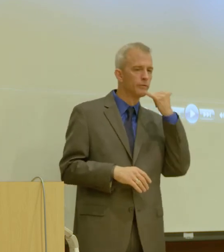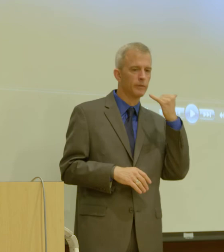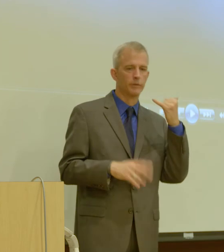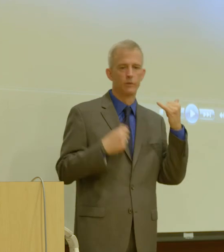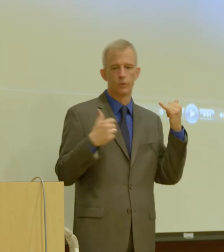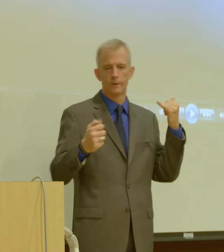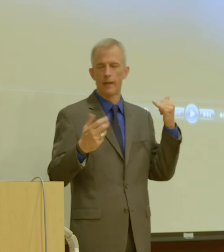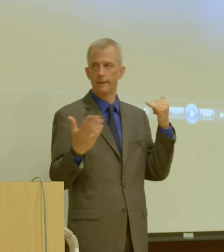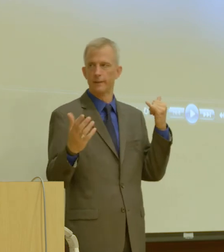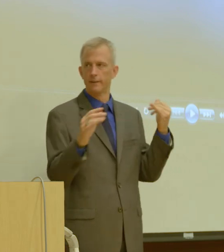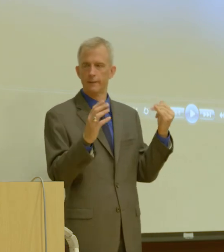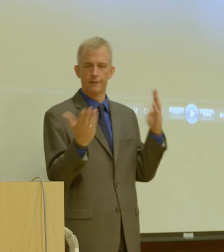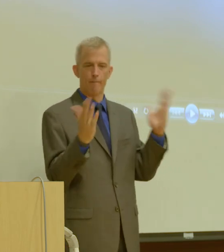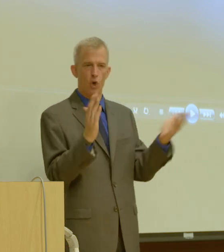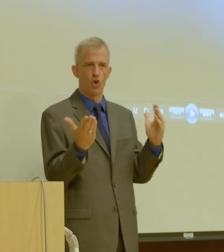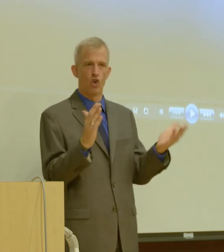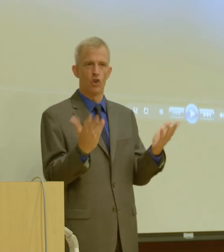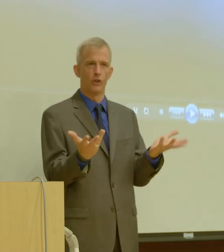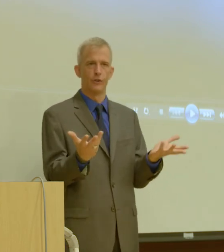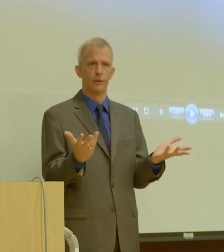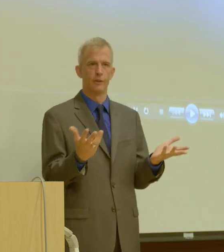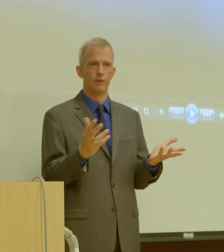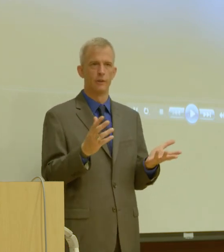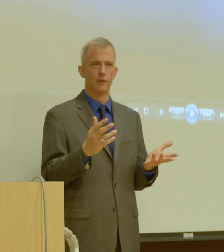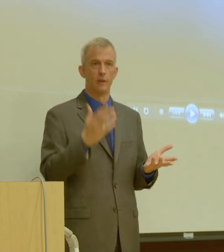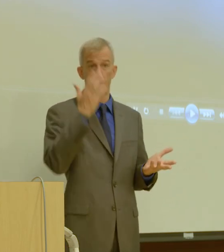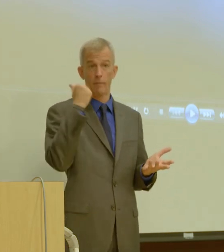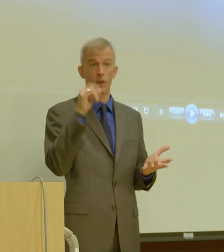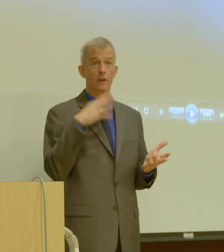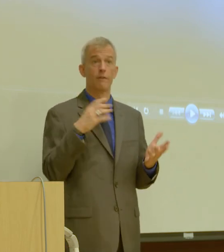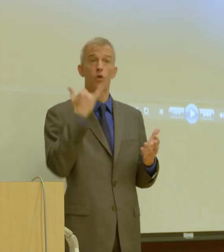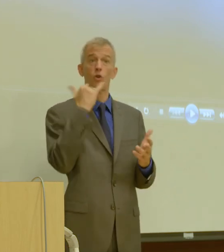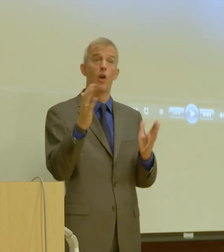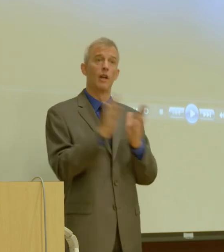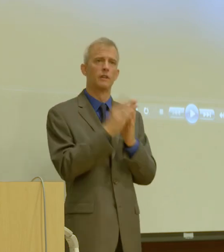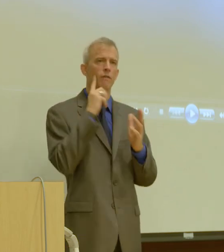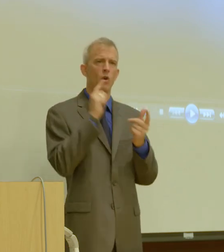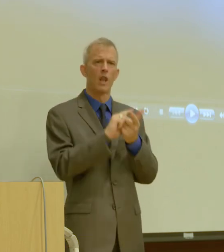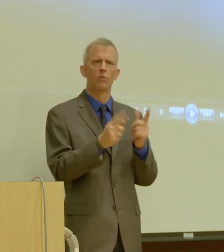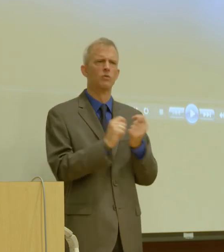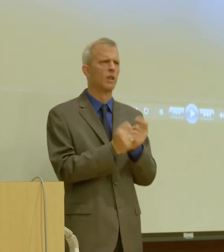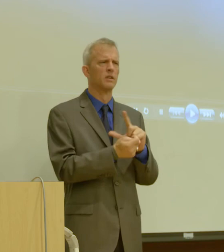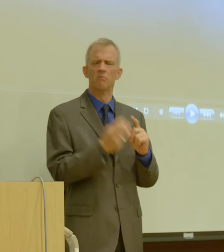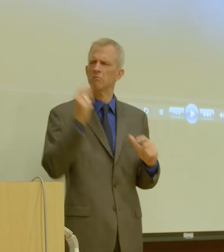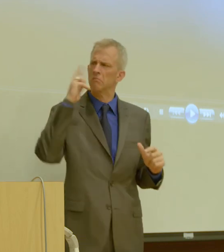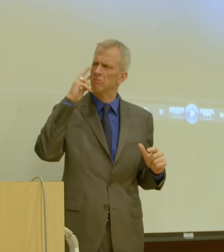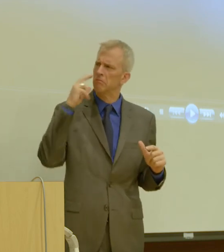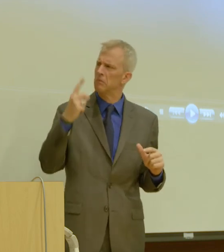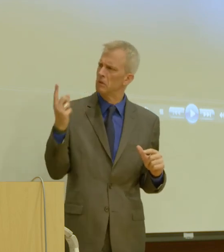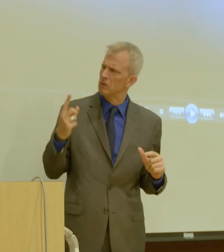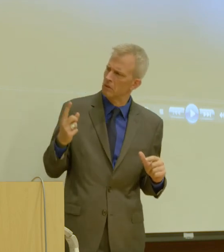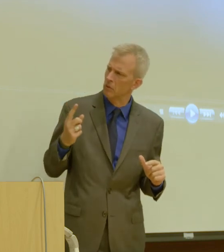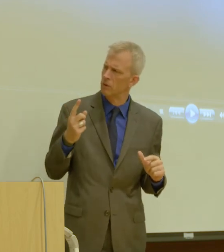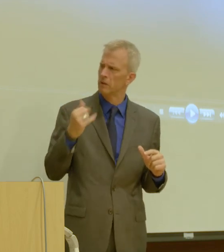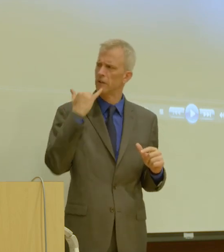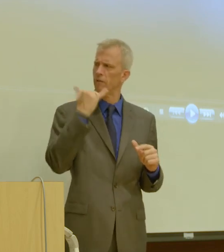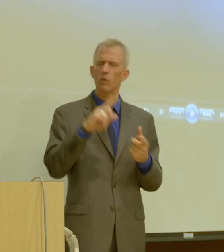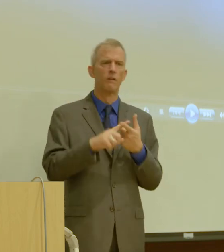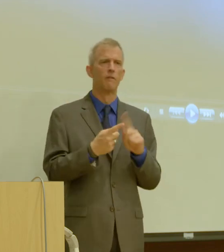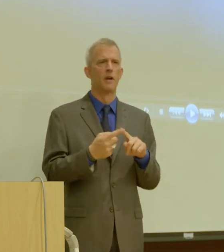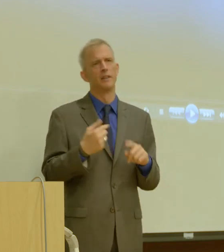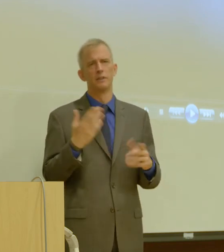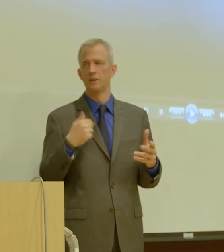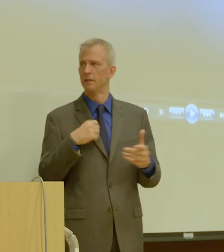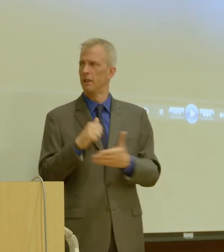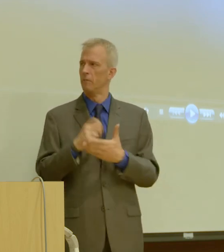time. Because there's, uh, if you were calling asking for language translations. But let me see if somebody can phone a friend here and somebody can help me out with that.